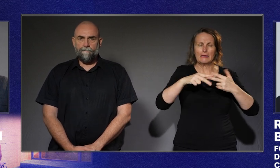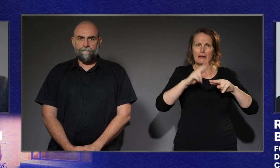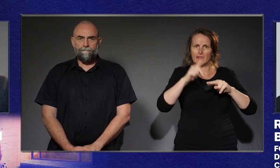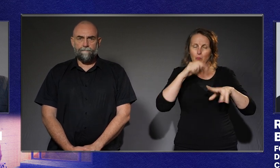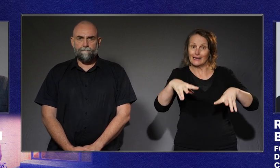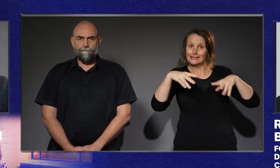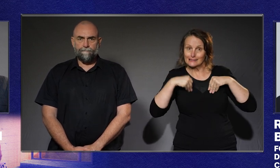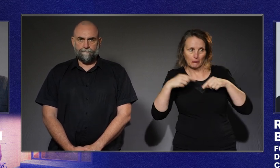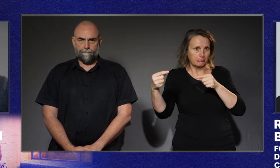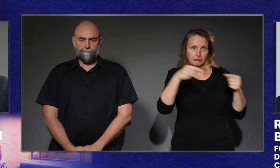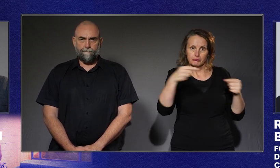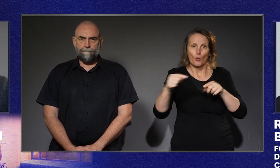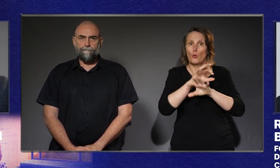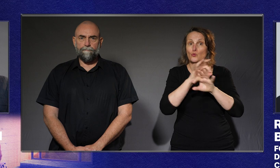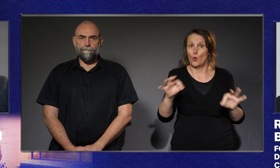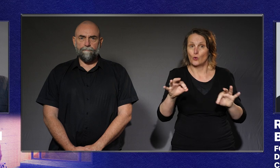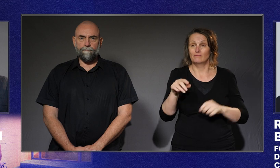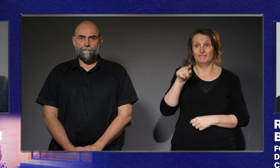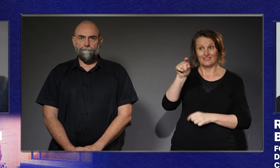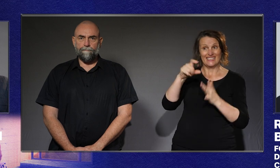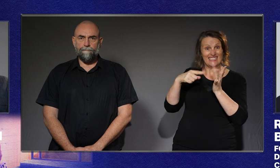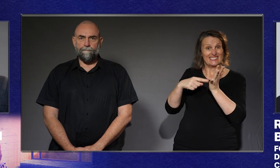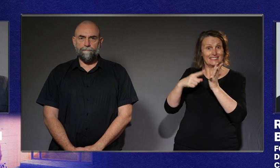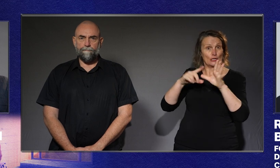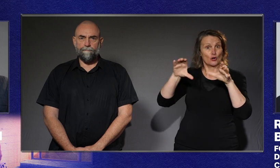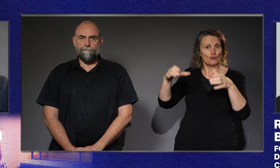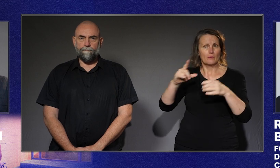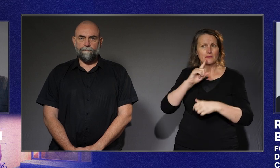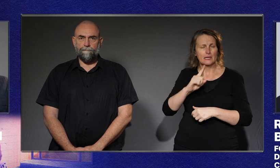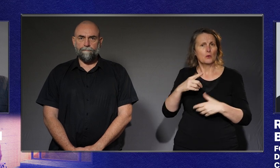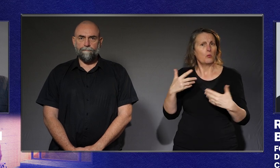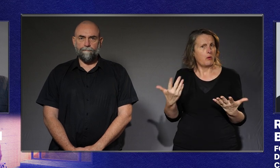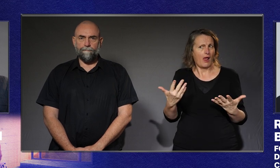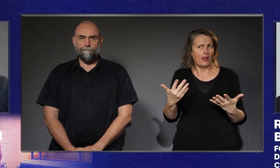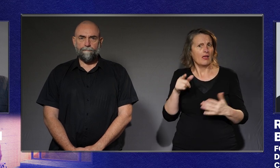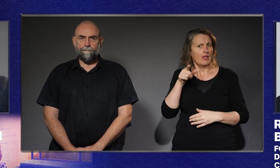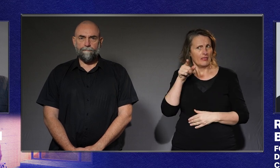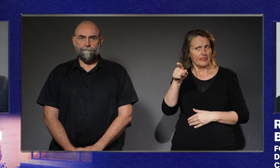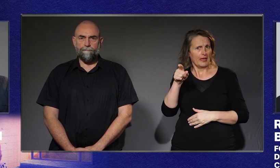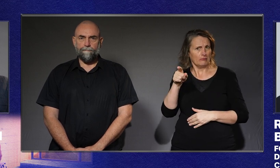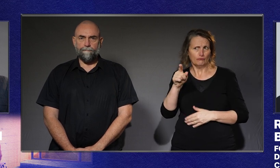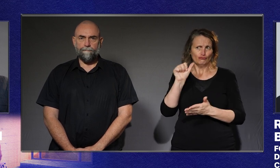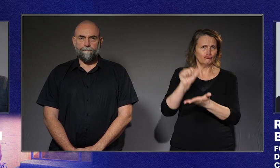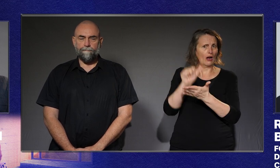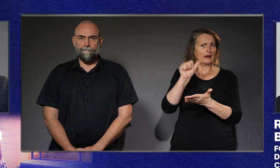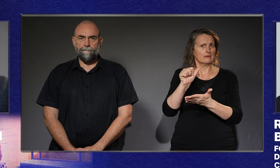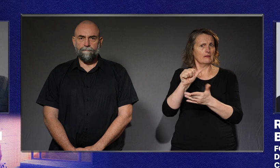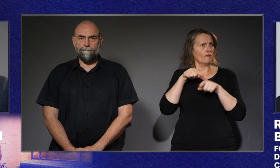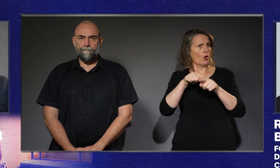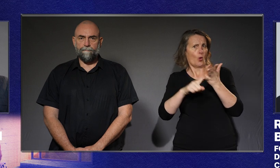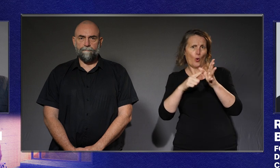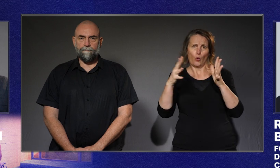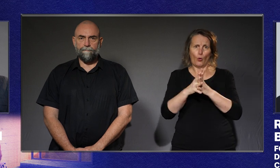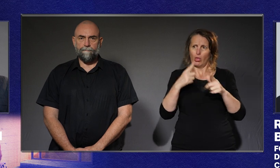the case on the basis that they say that there's a defence to what they've done under federal law,